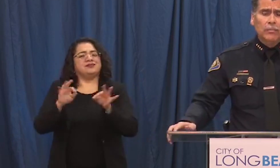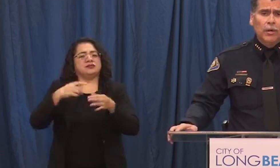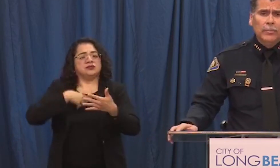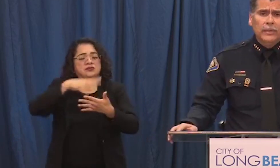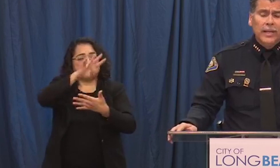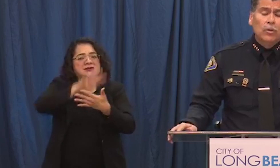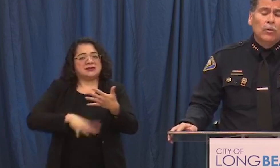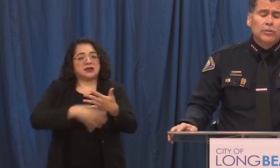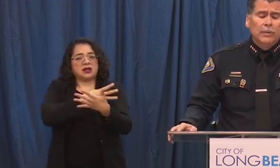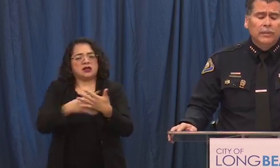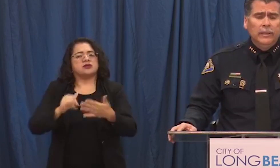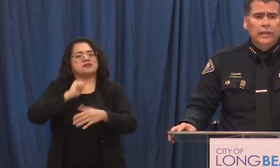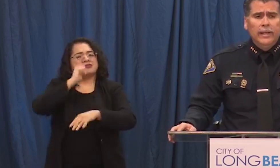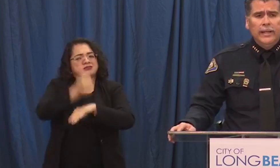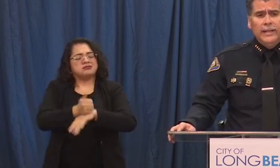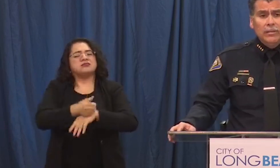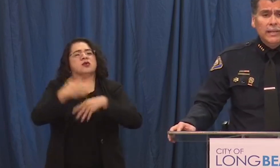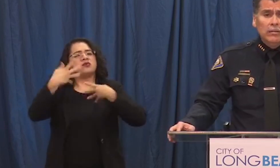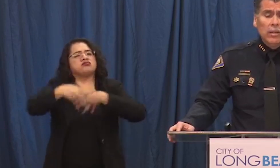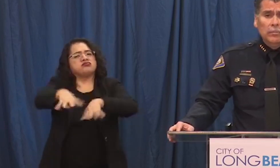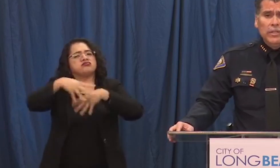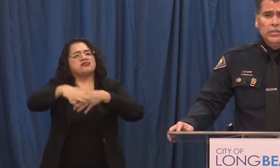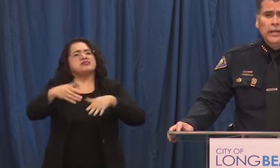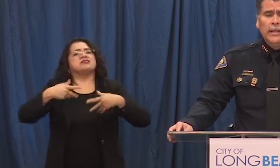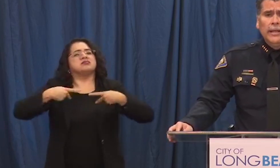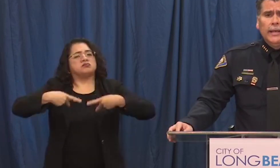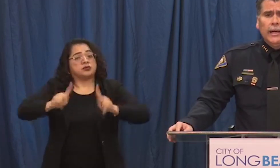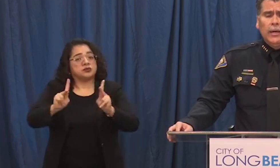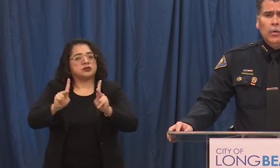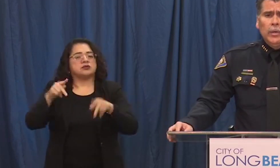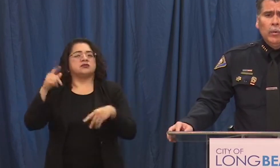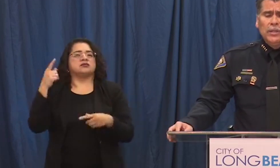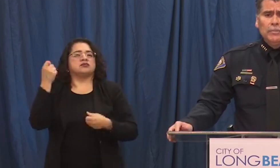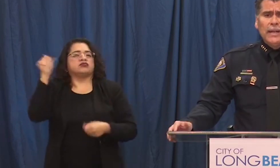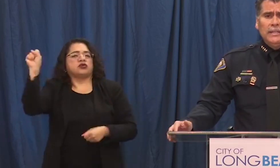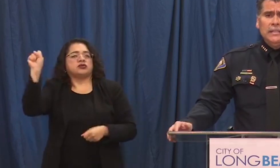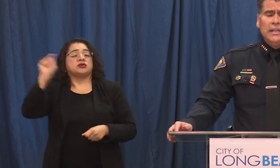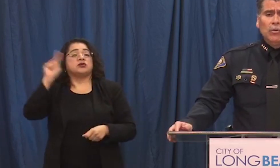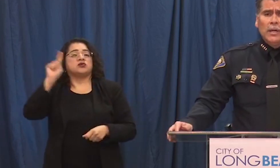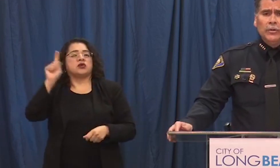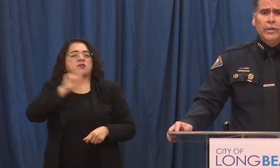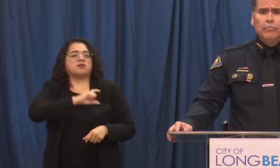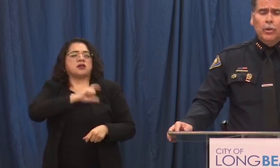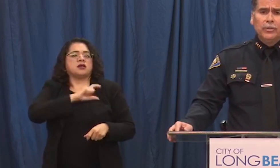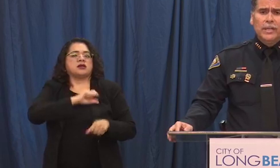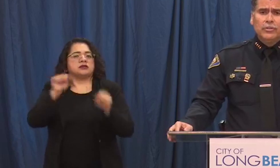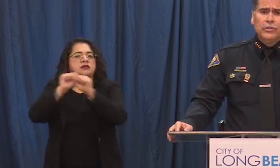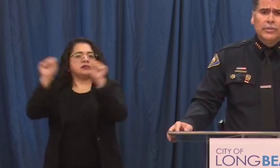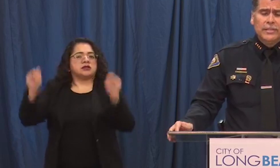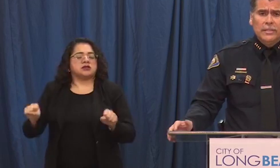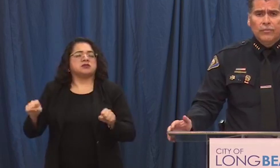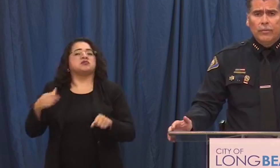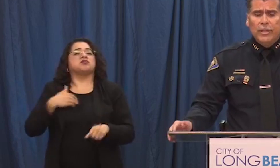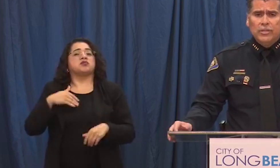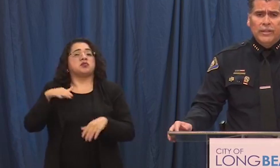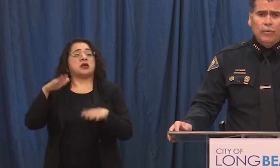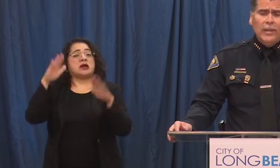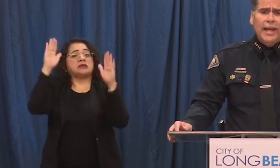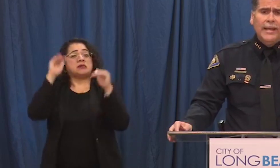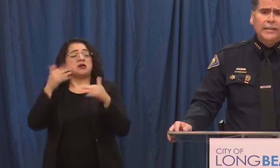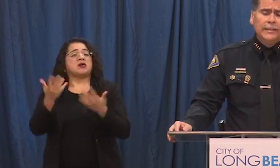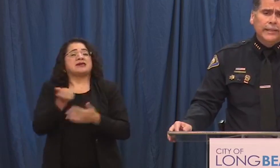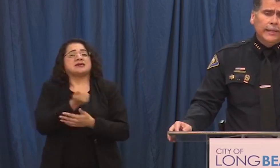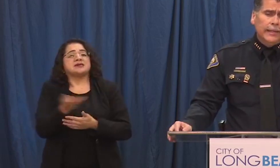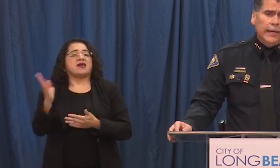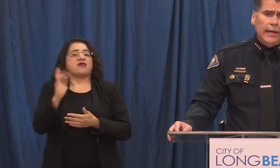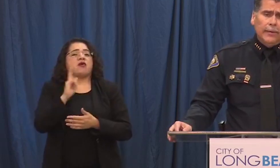police department headquarters building in downtown Long Beach. We were expecting several hundred protesters that's the information that